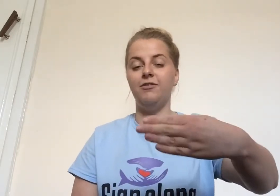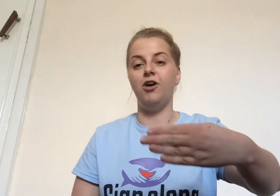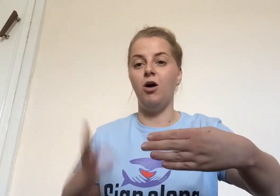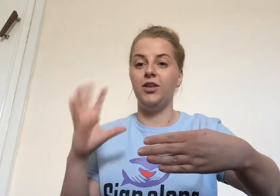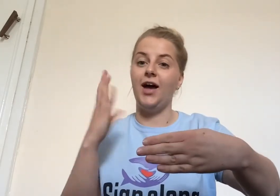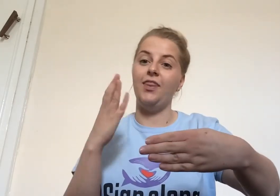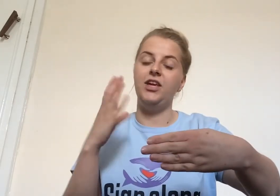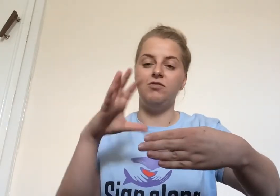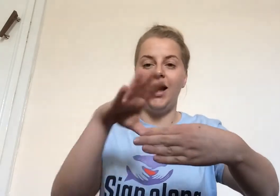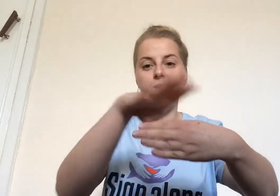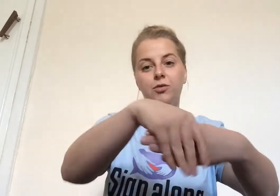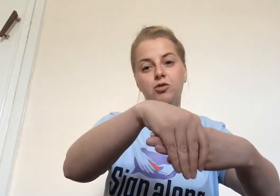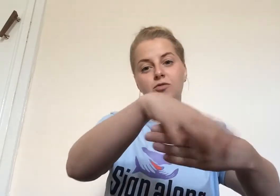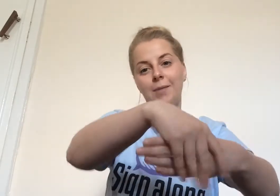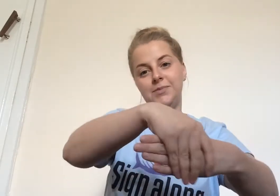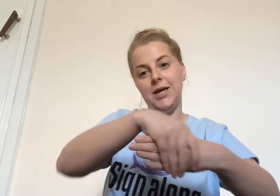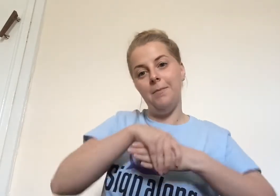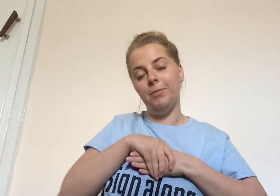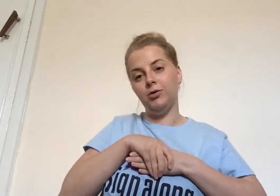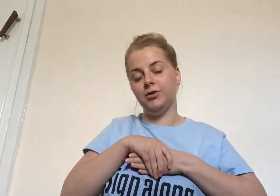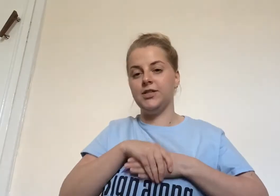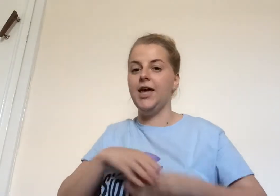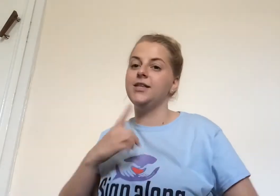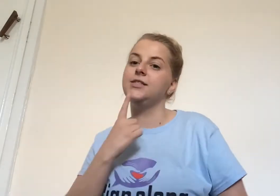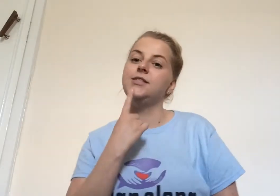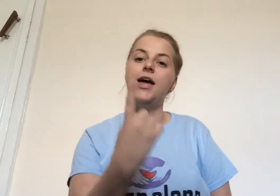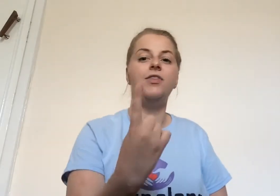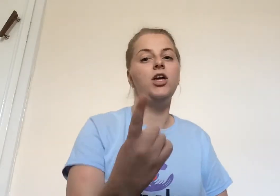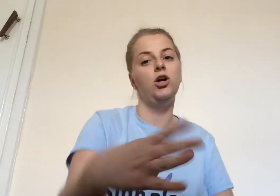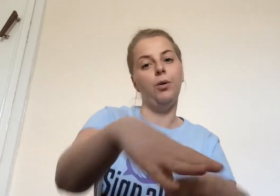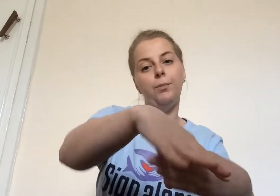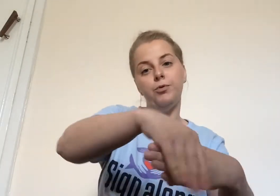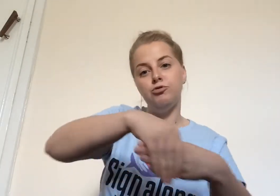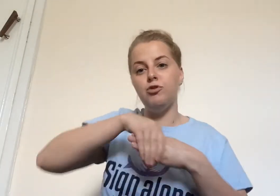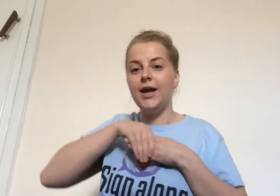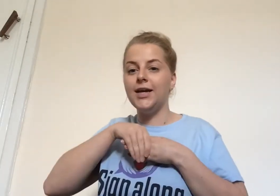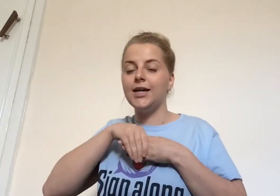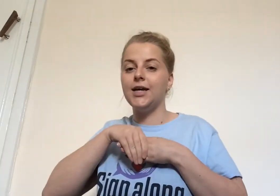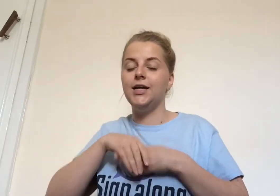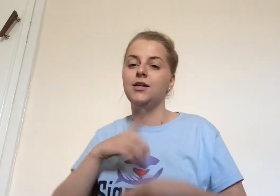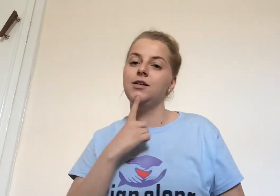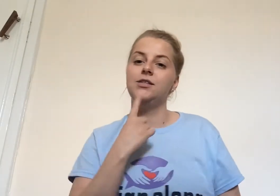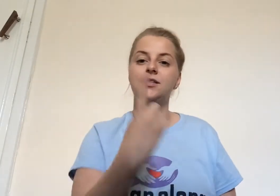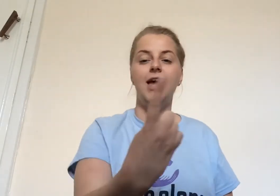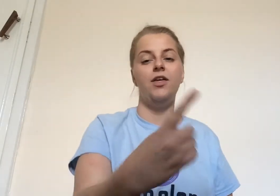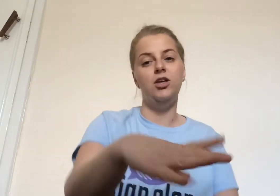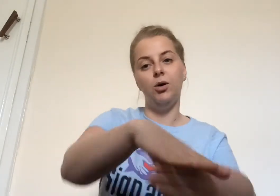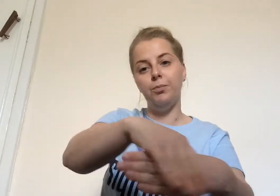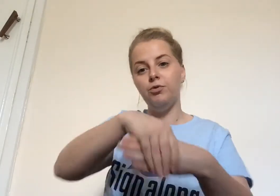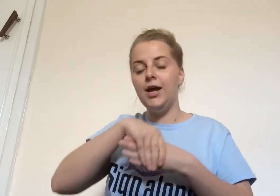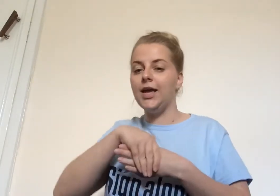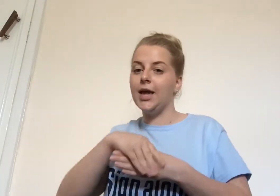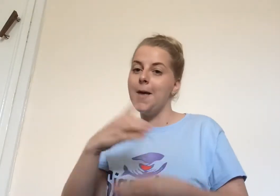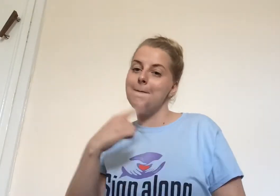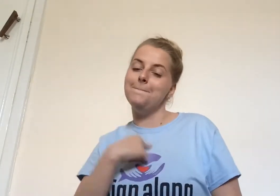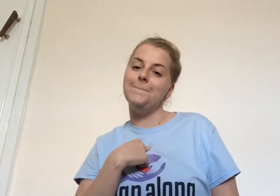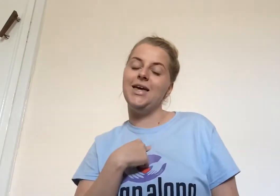forward and the hand that you're right with grabs it and pulls it. Say that you'll bring, say that you'll bring me